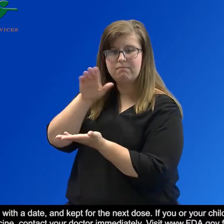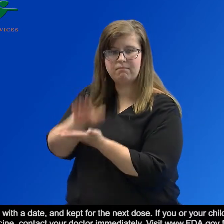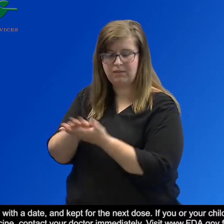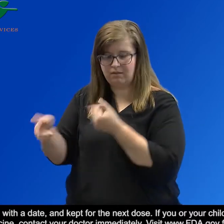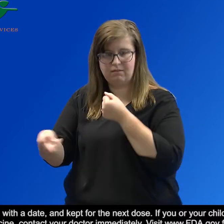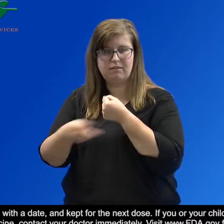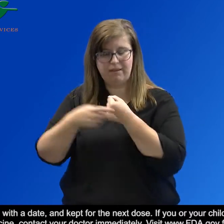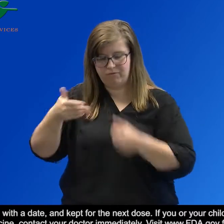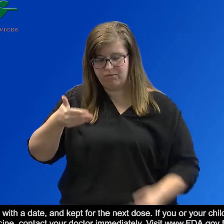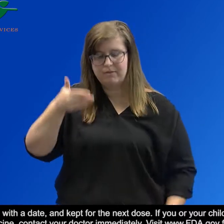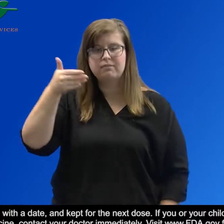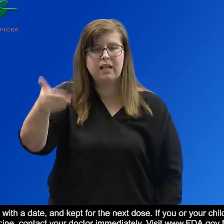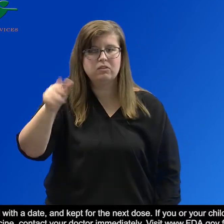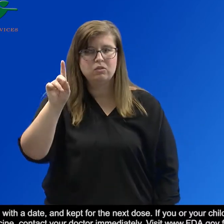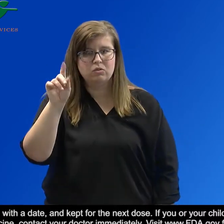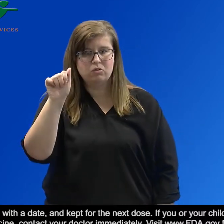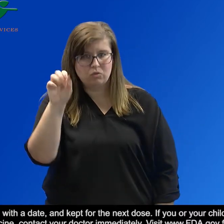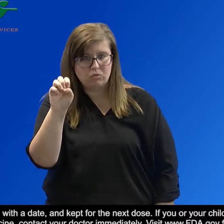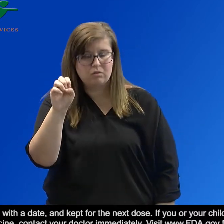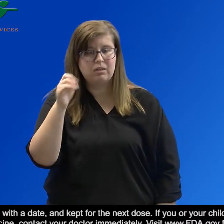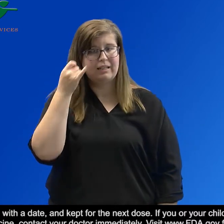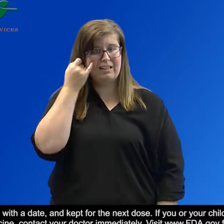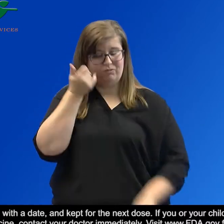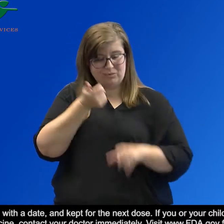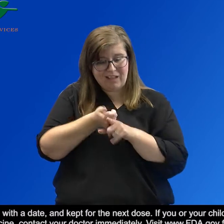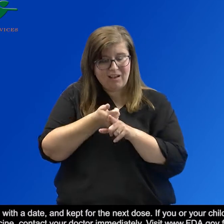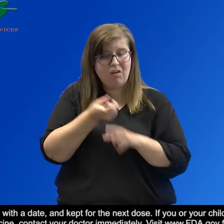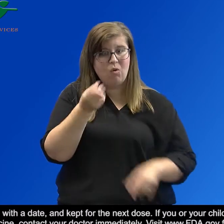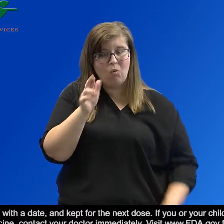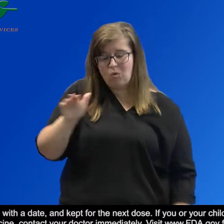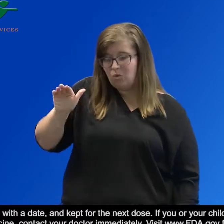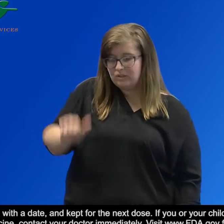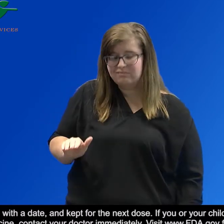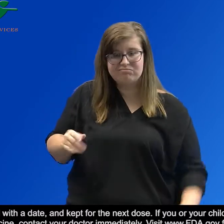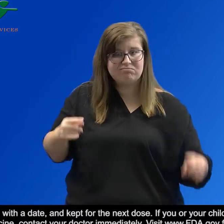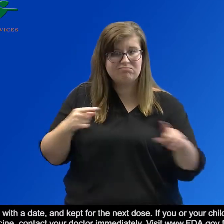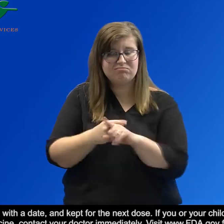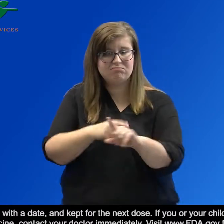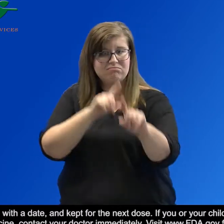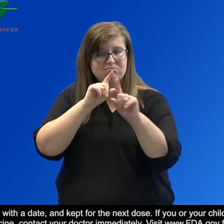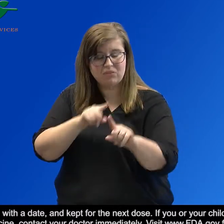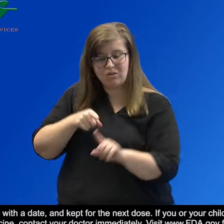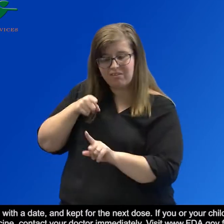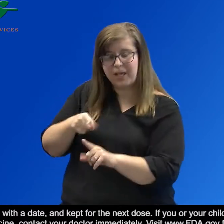kept for the next dose. If you or your child has any adverse reaction to the medicine,